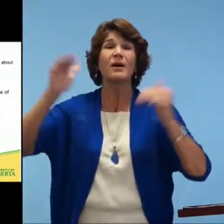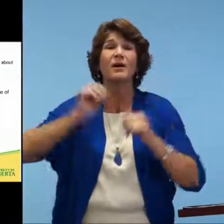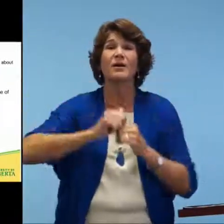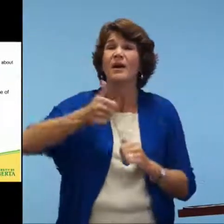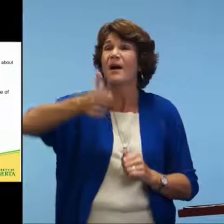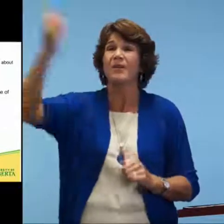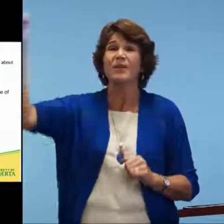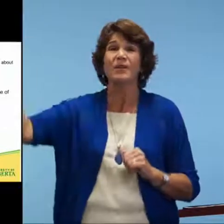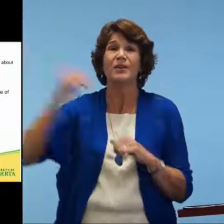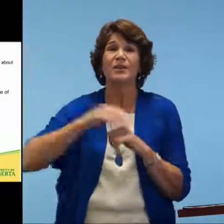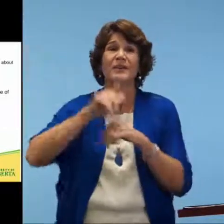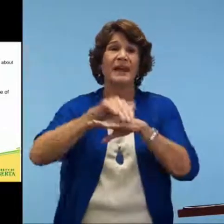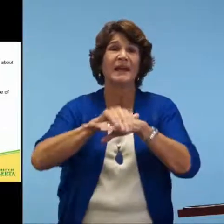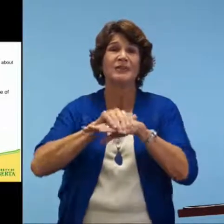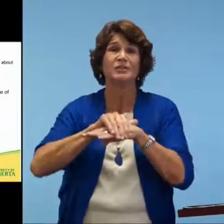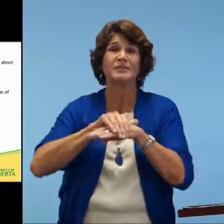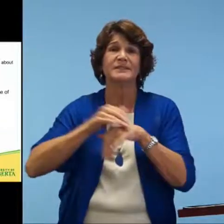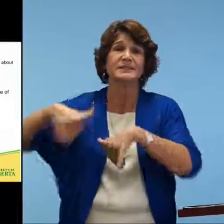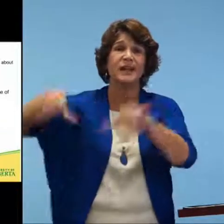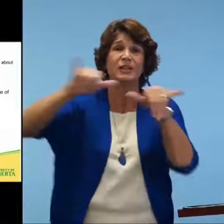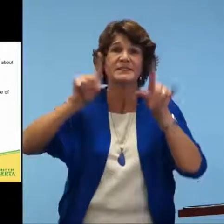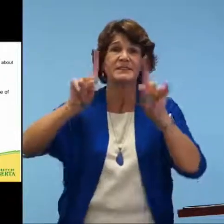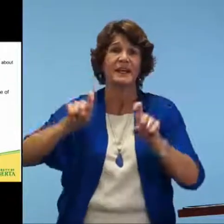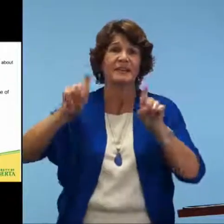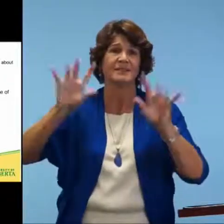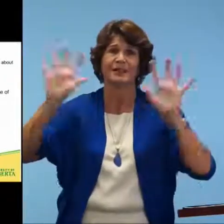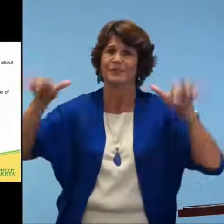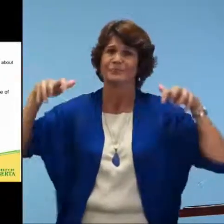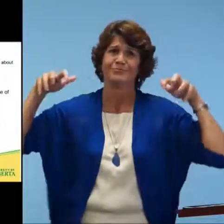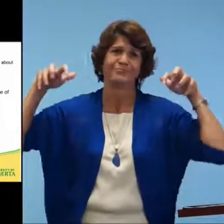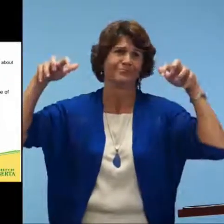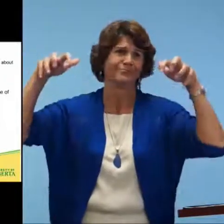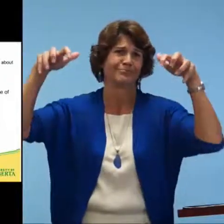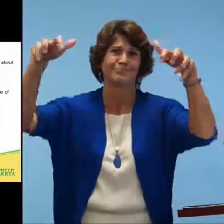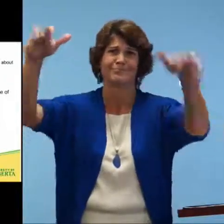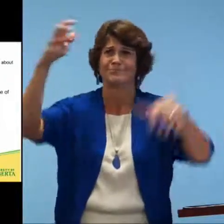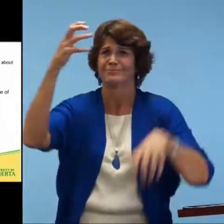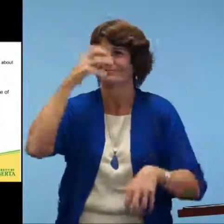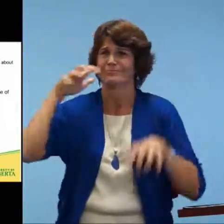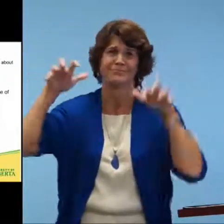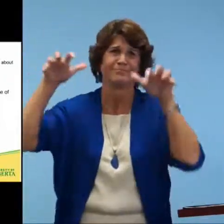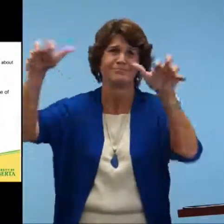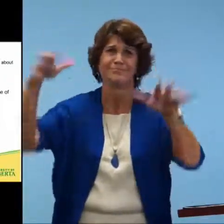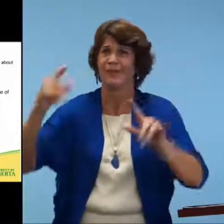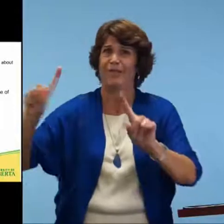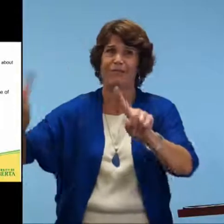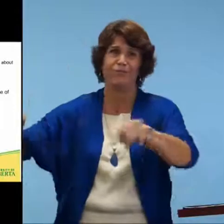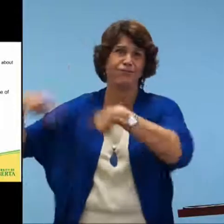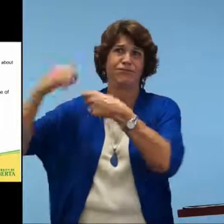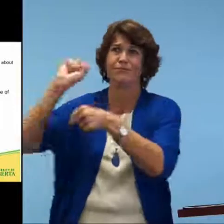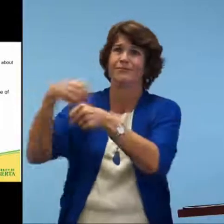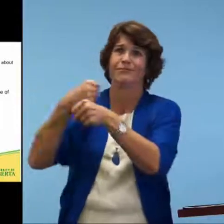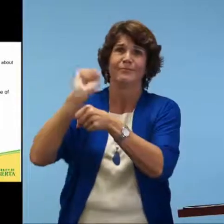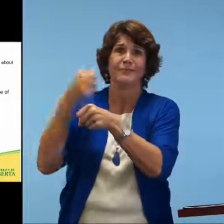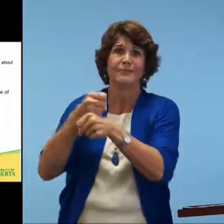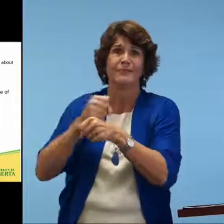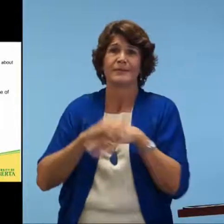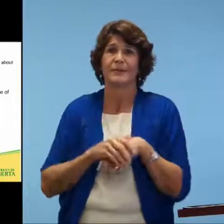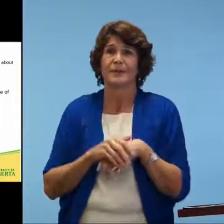will provide the necessary information for teachers. We have standardized tests out there and have for years and years